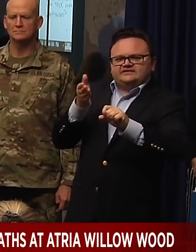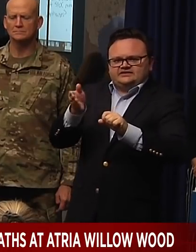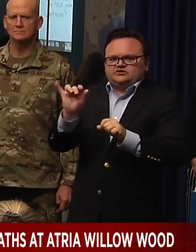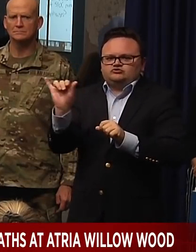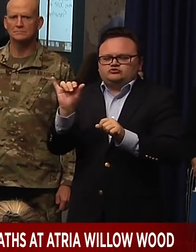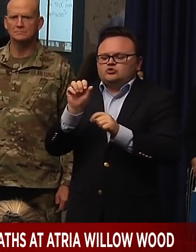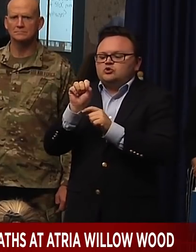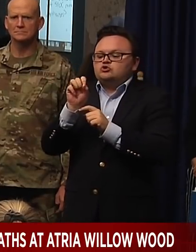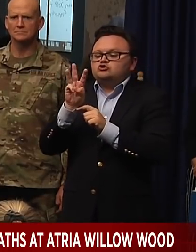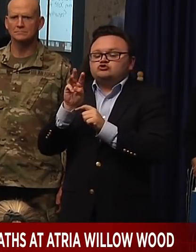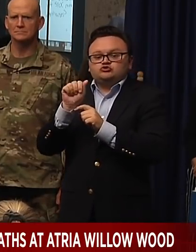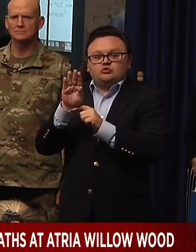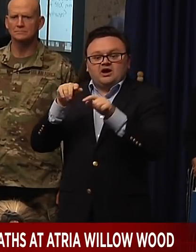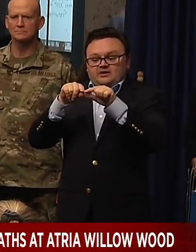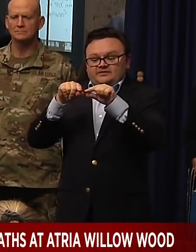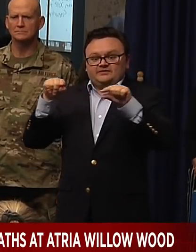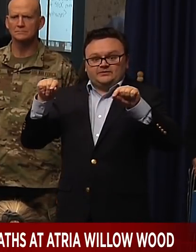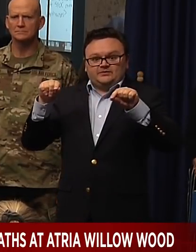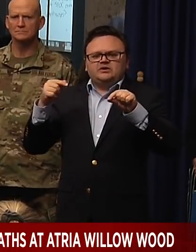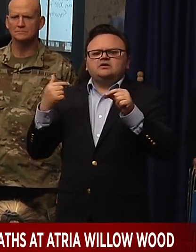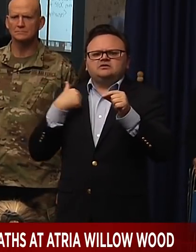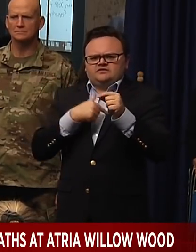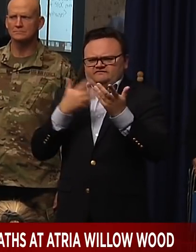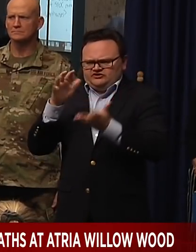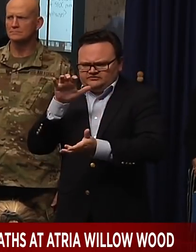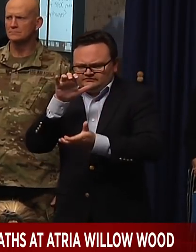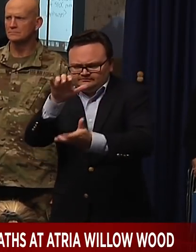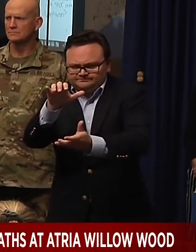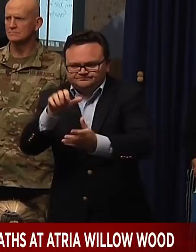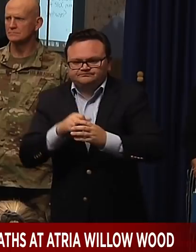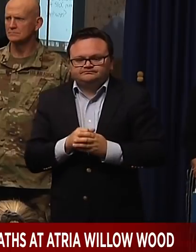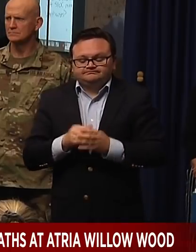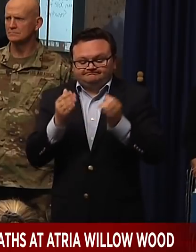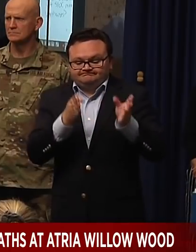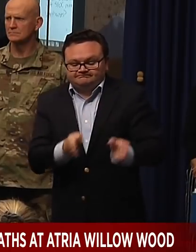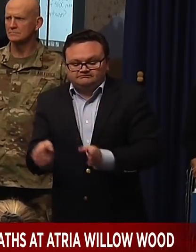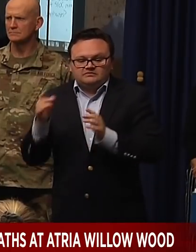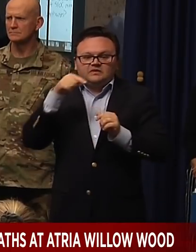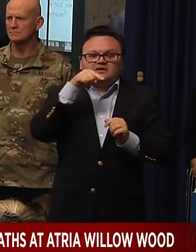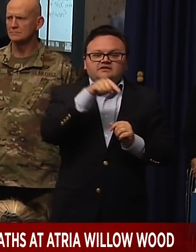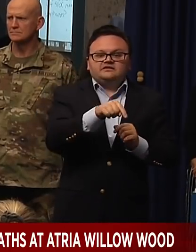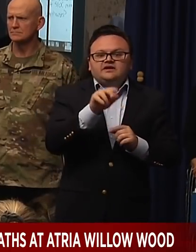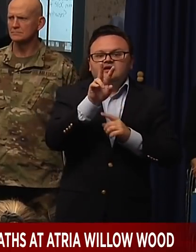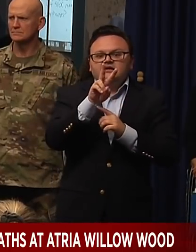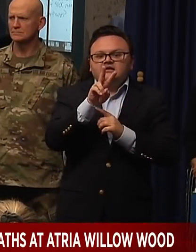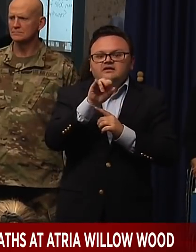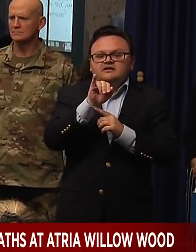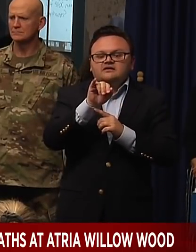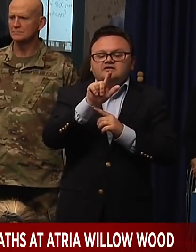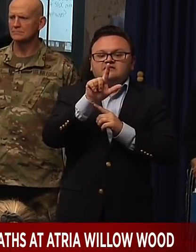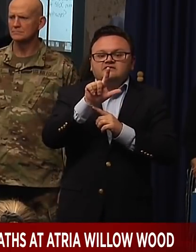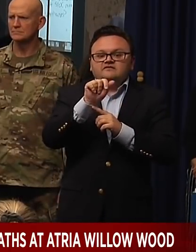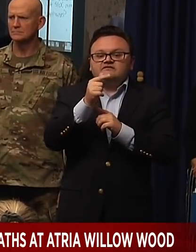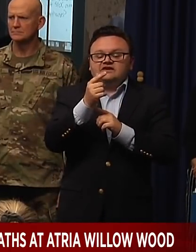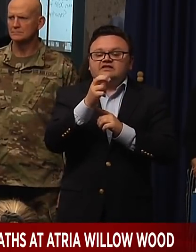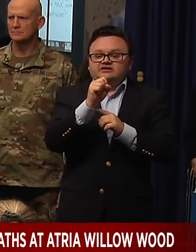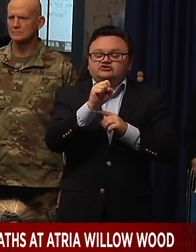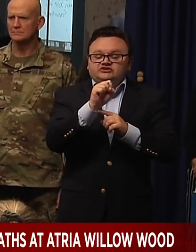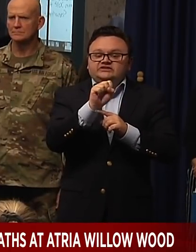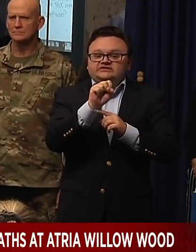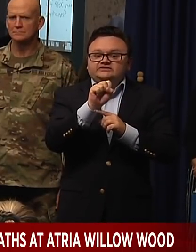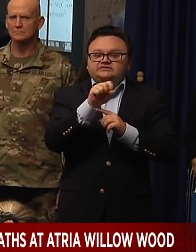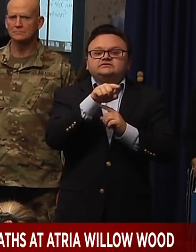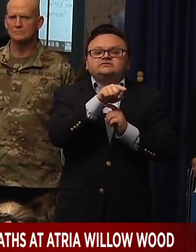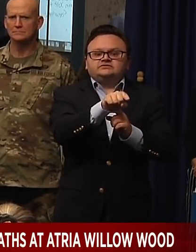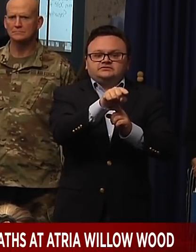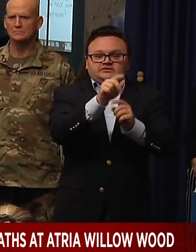this, which is exciting. And then we're working on a launch at the Villages, big drive-through testing site. Only at the